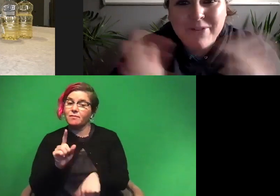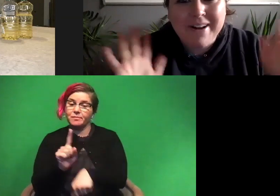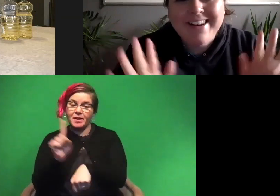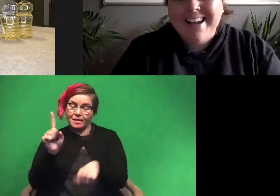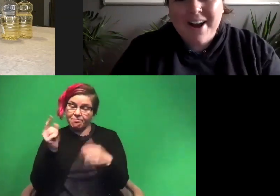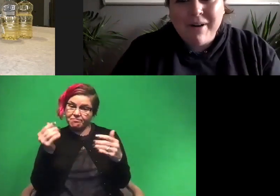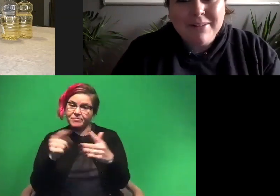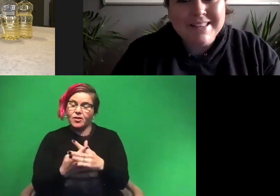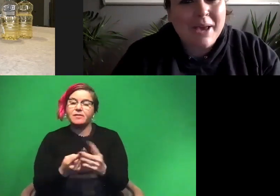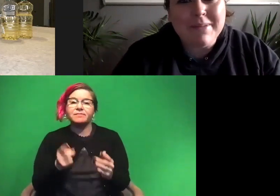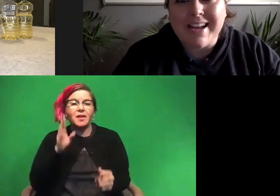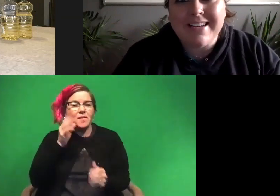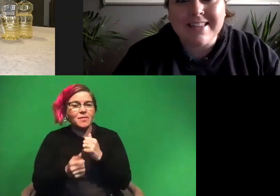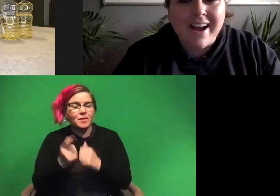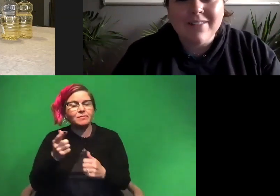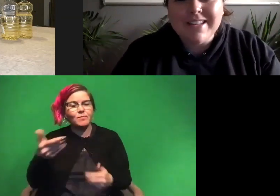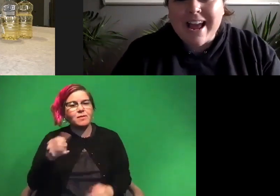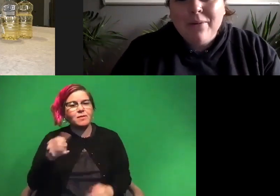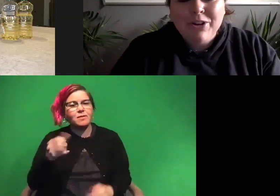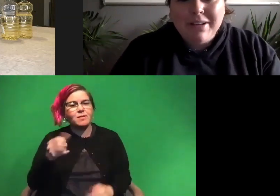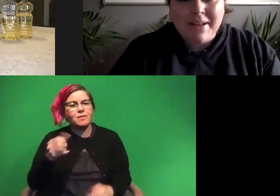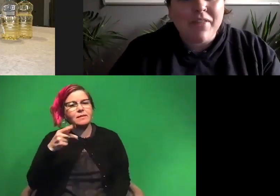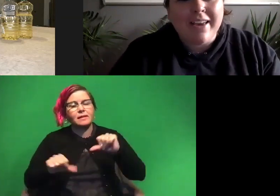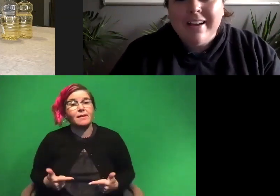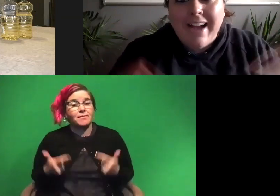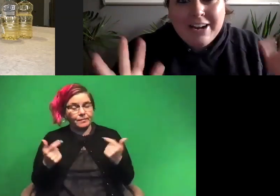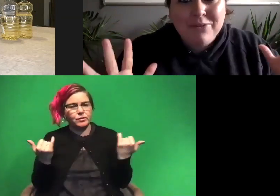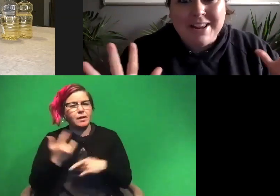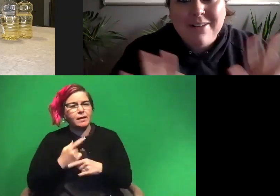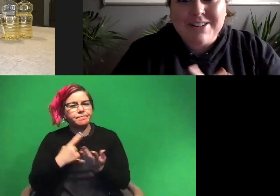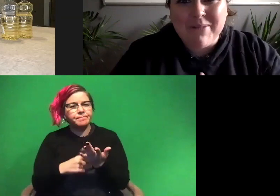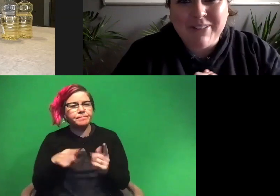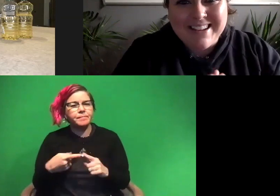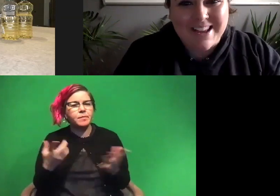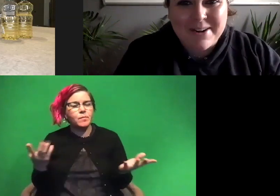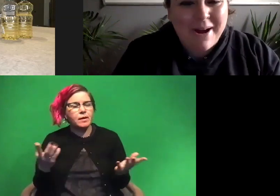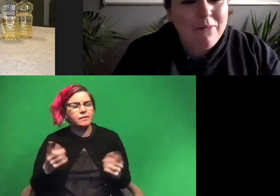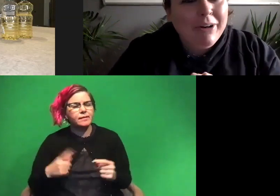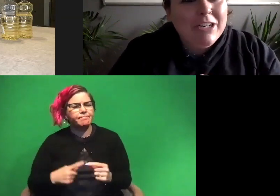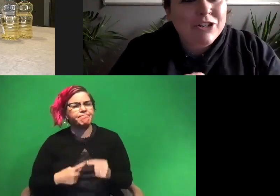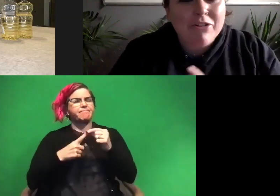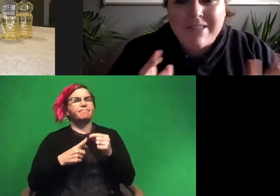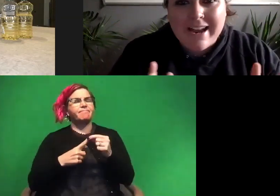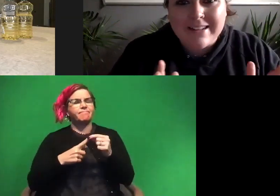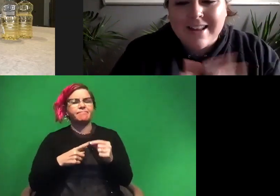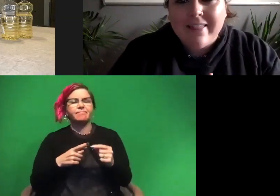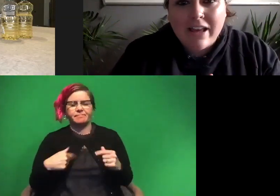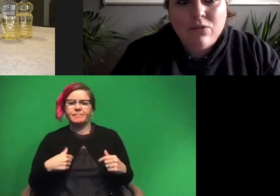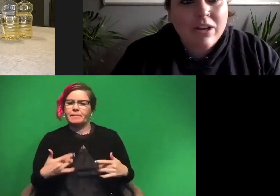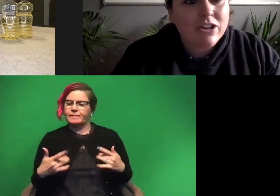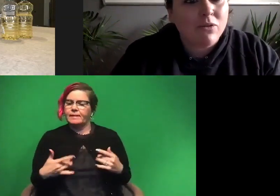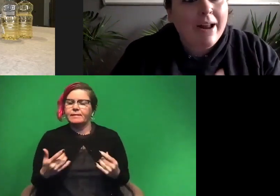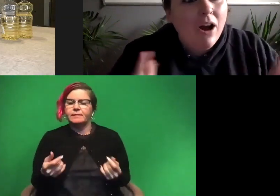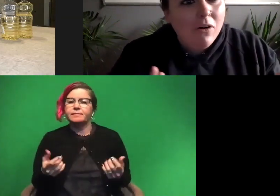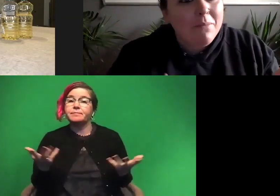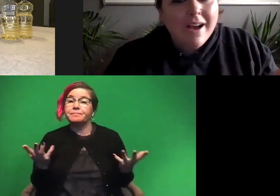So hey everyone, welcome to Skype a Scientist Live. Today we're doing something kind of unique, which I'm really excited about. We're going to show you science that